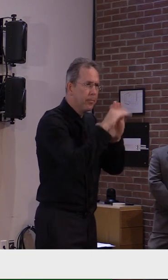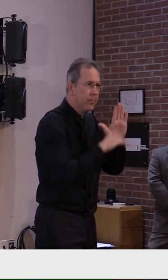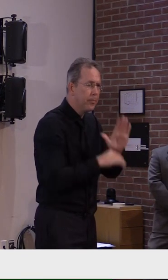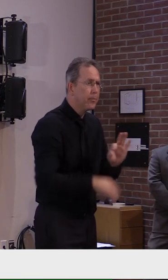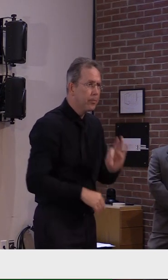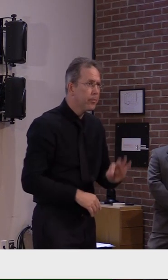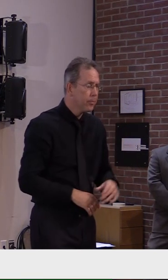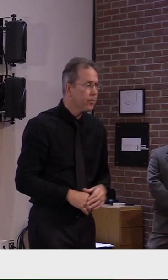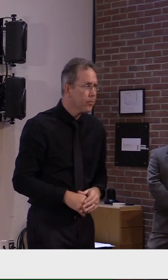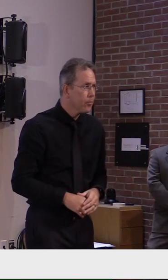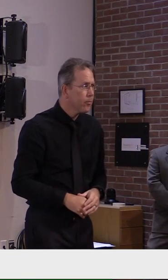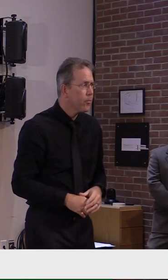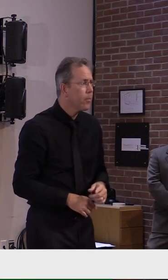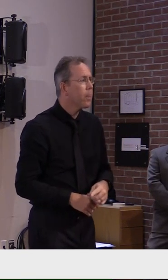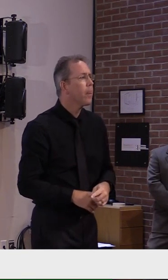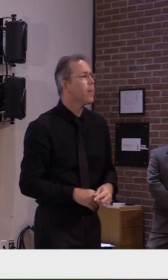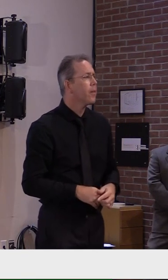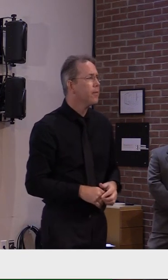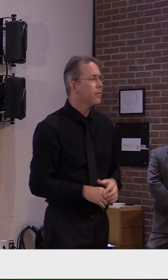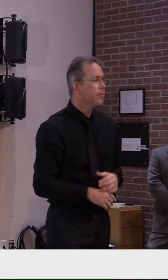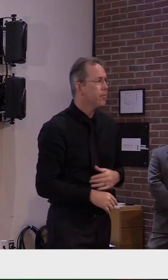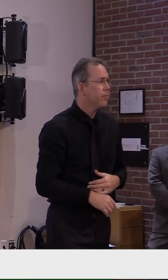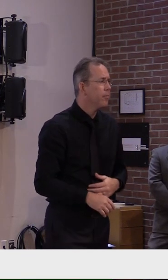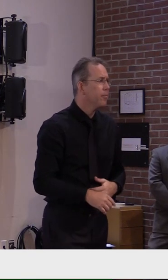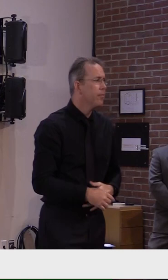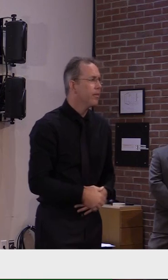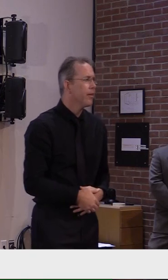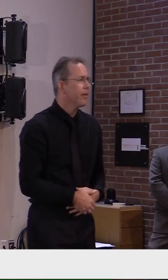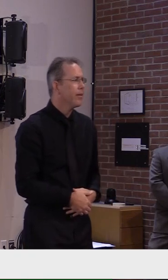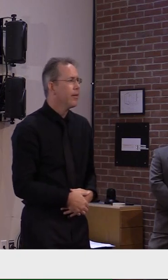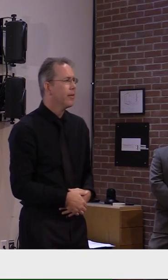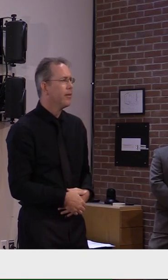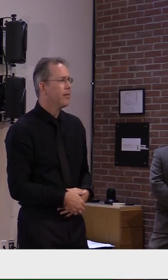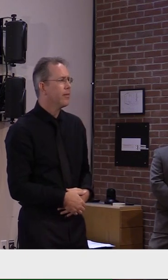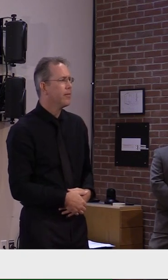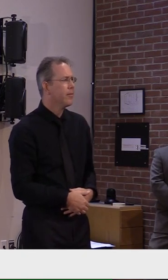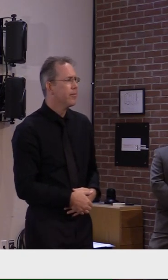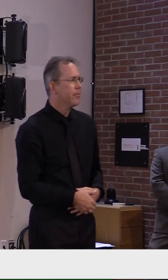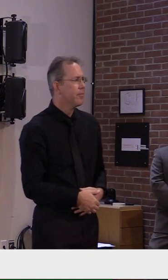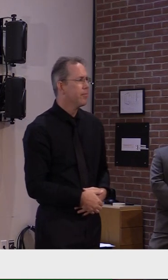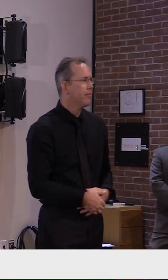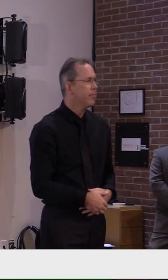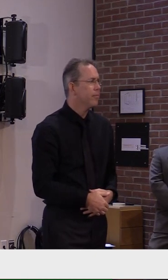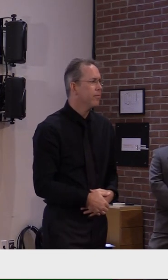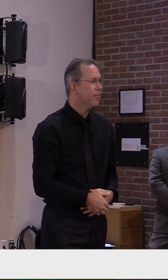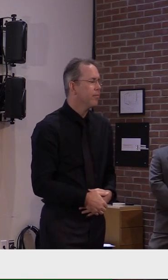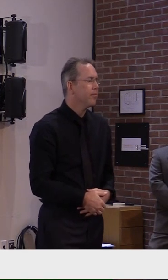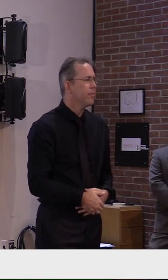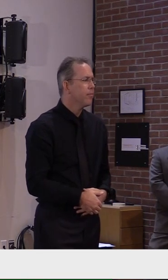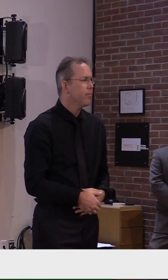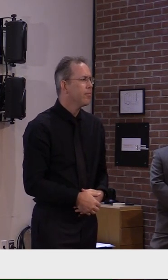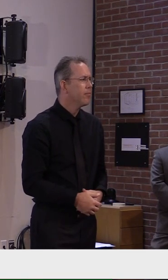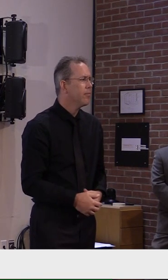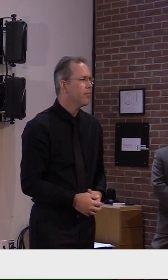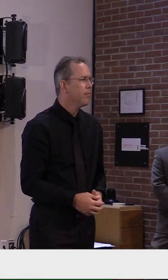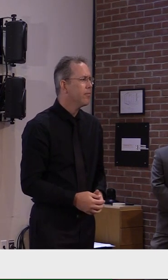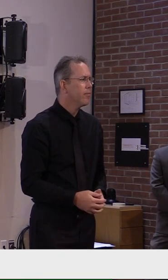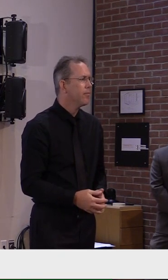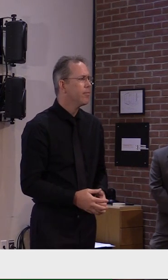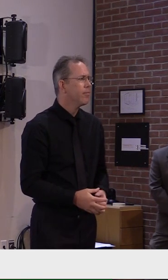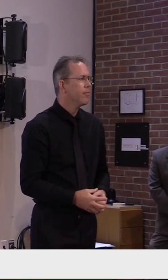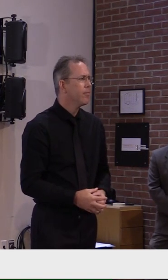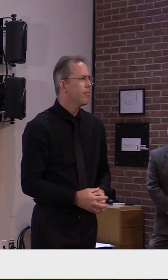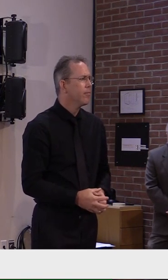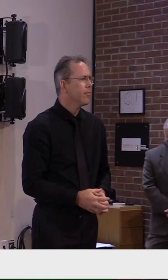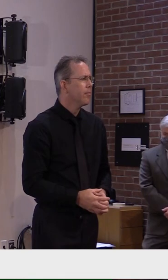of the state, not necessarily what's happening here. Uh, and, and looking at the, the case count here, uh, is